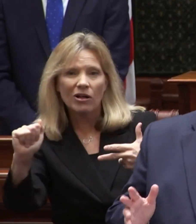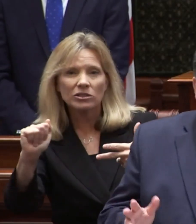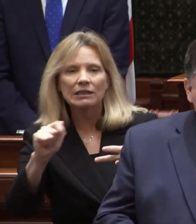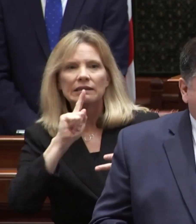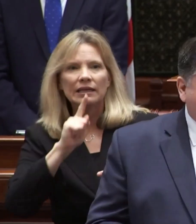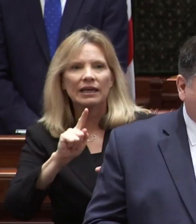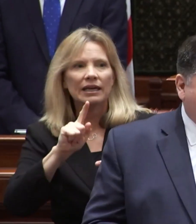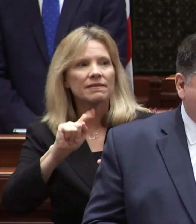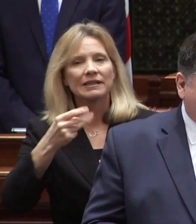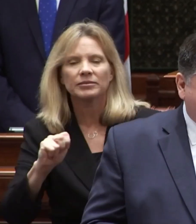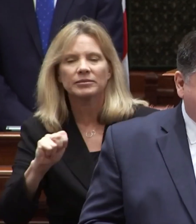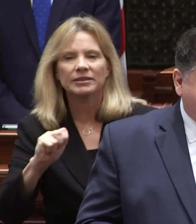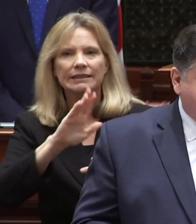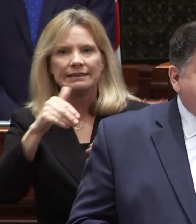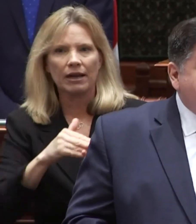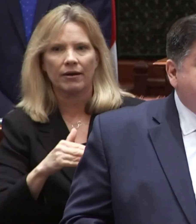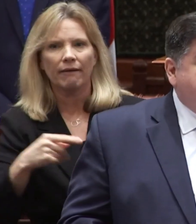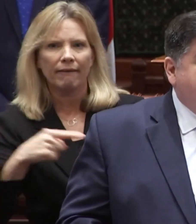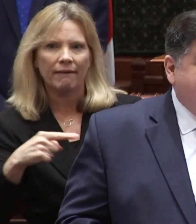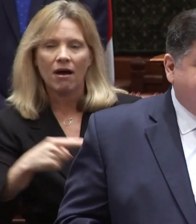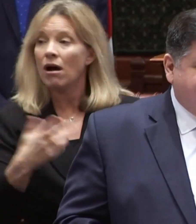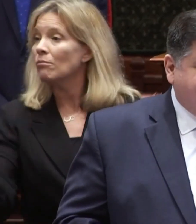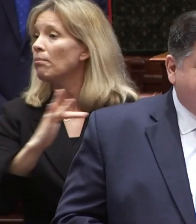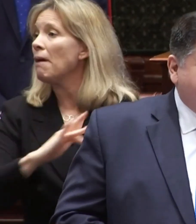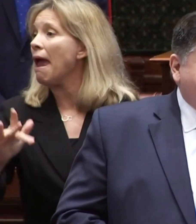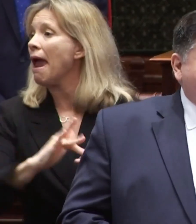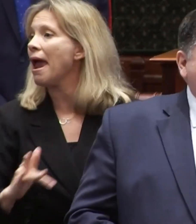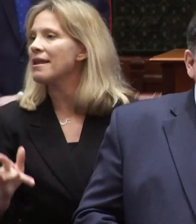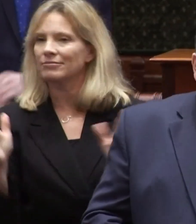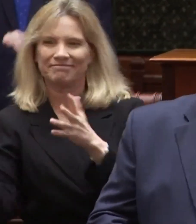in Thompson Center liability? Paid.